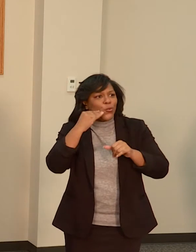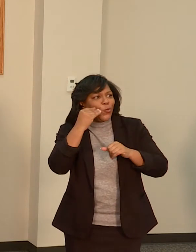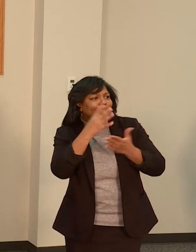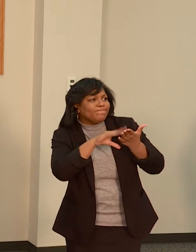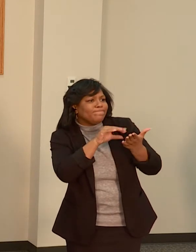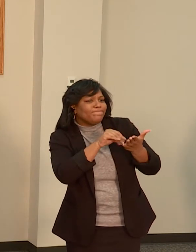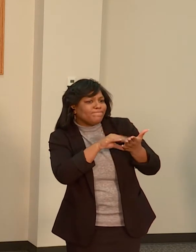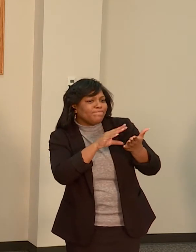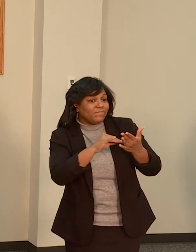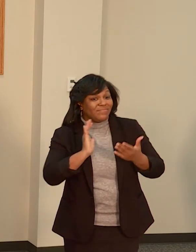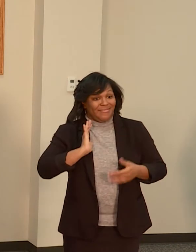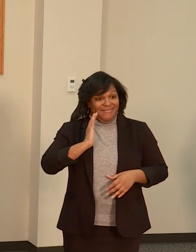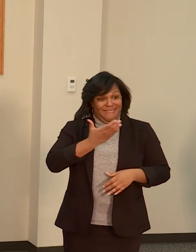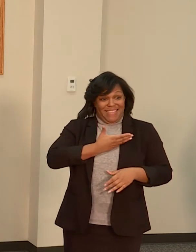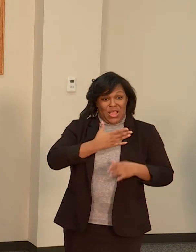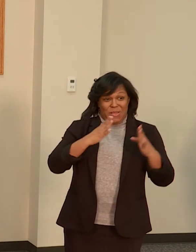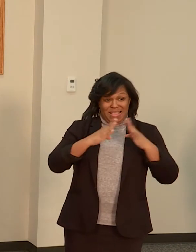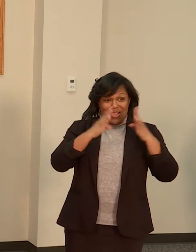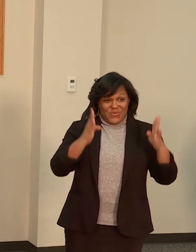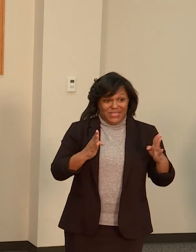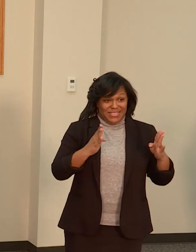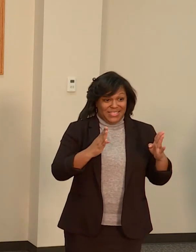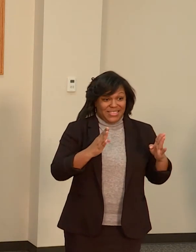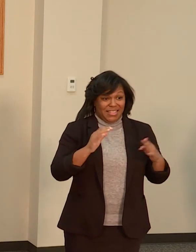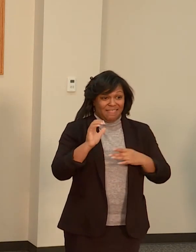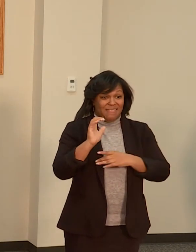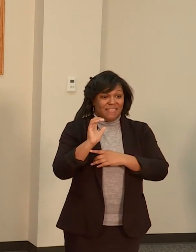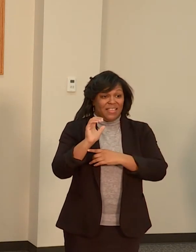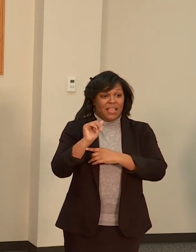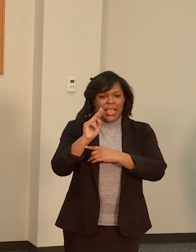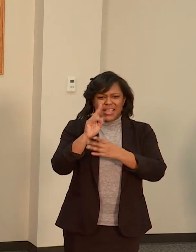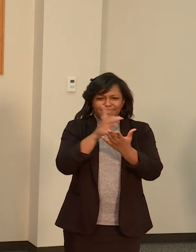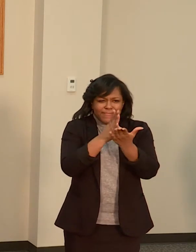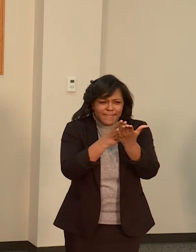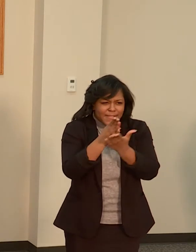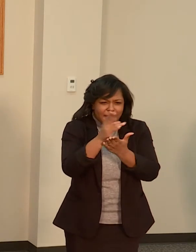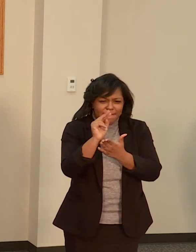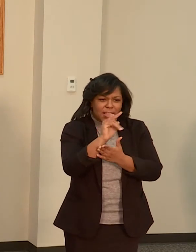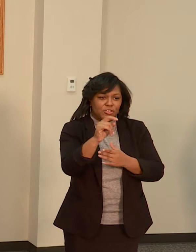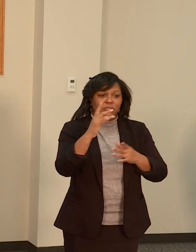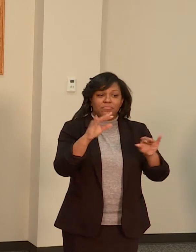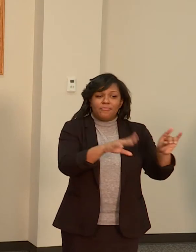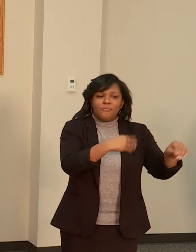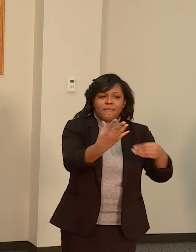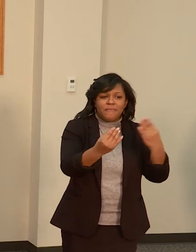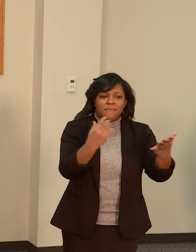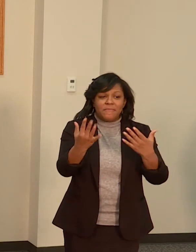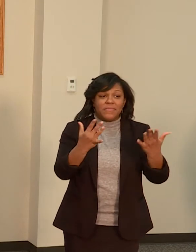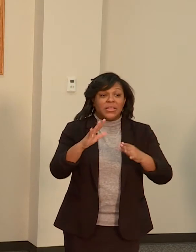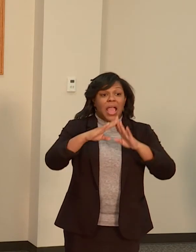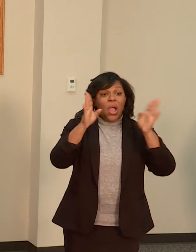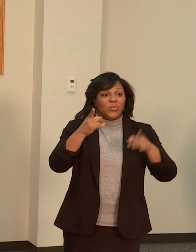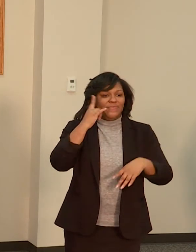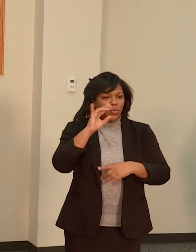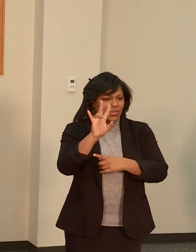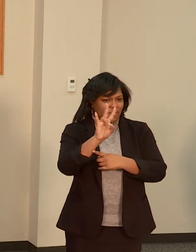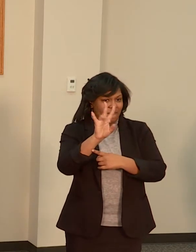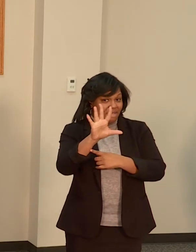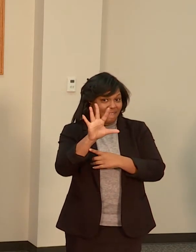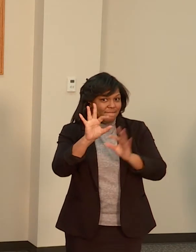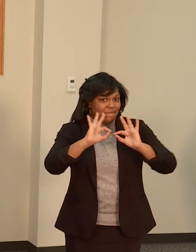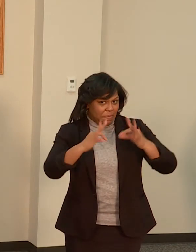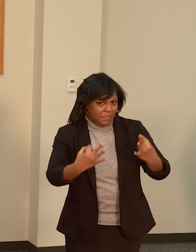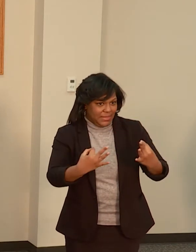75 families to date, with two more pending. Our family support specialists have found ways to